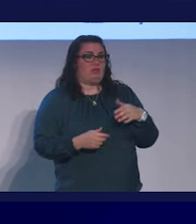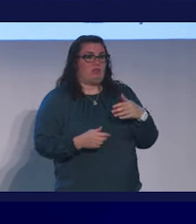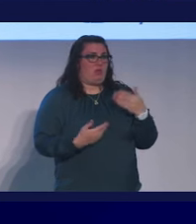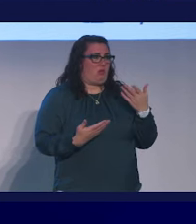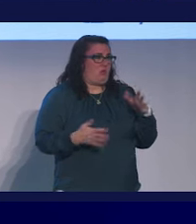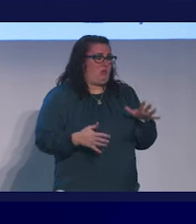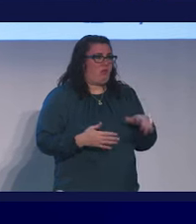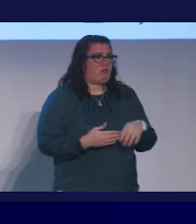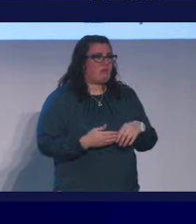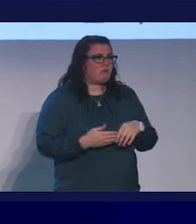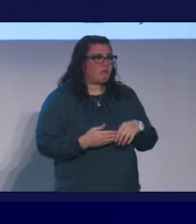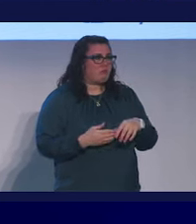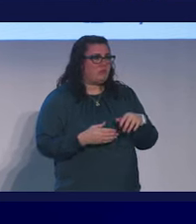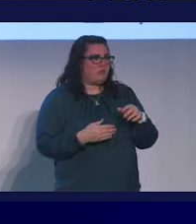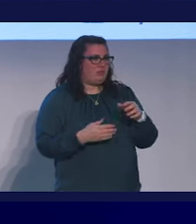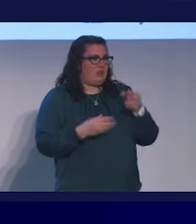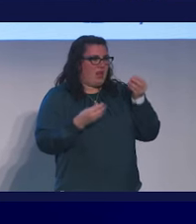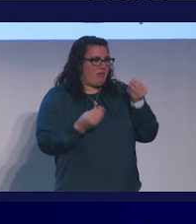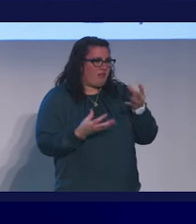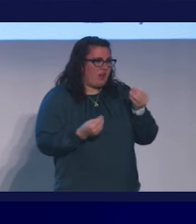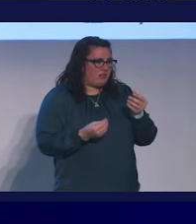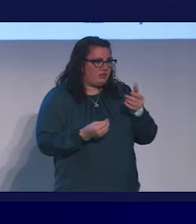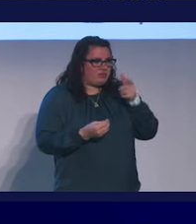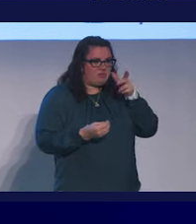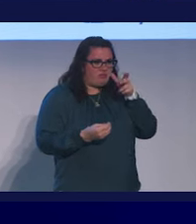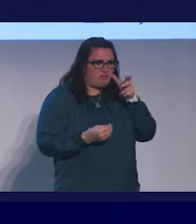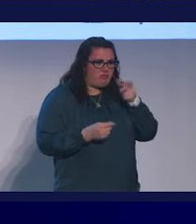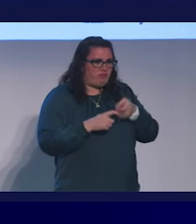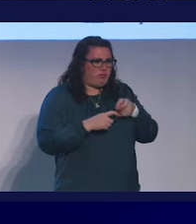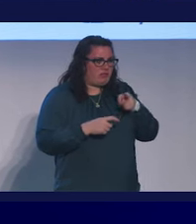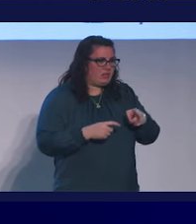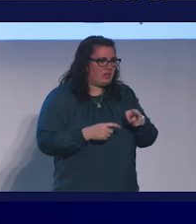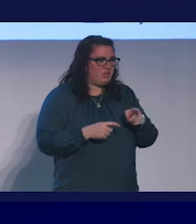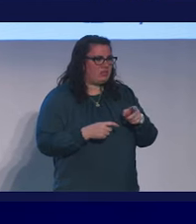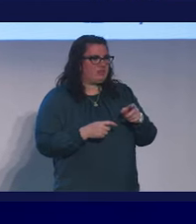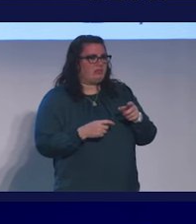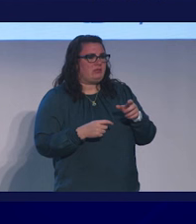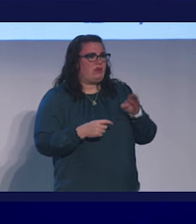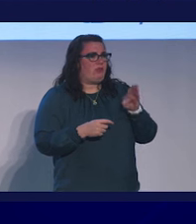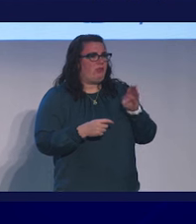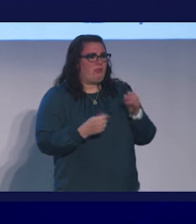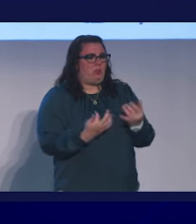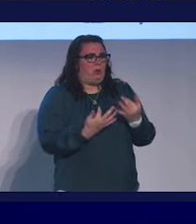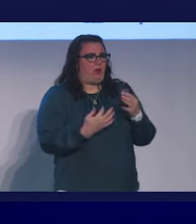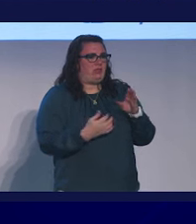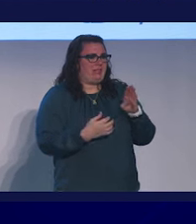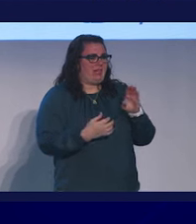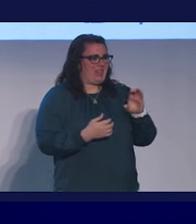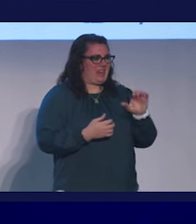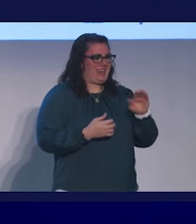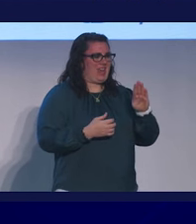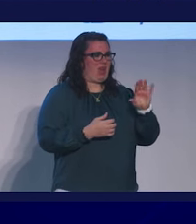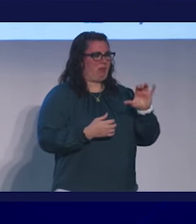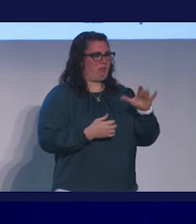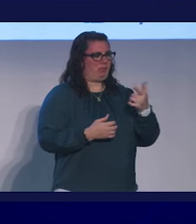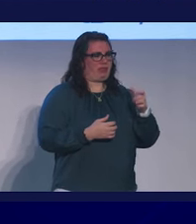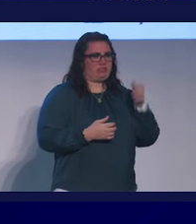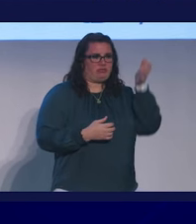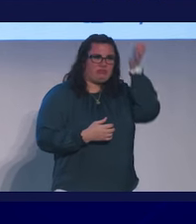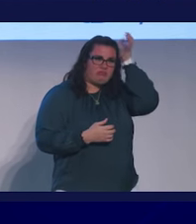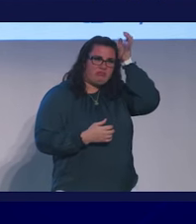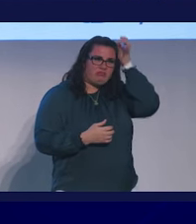where else, and taking advice about boiled cabbages, and other